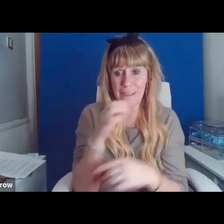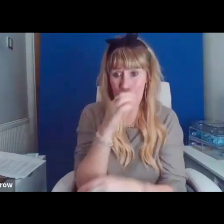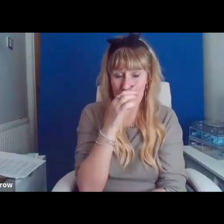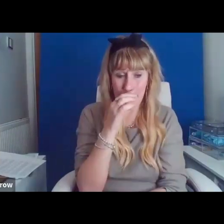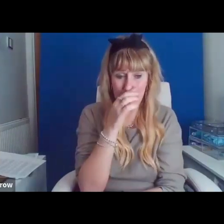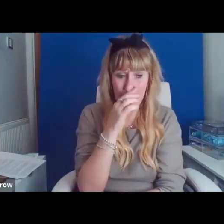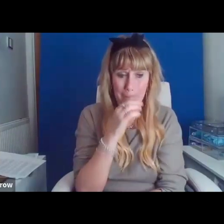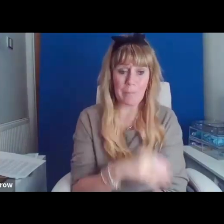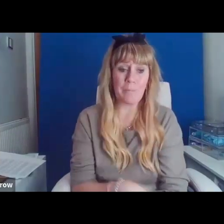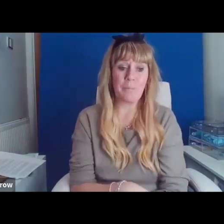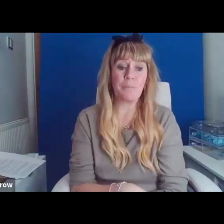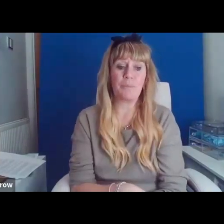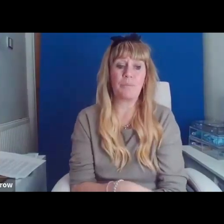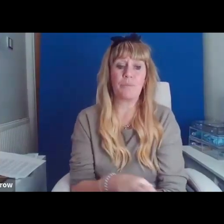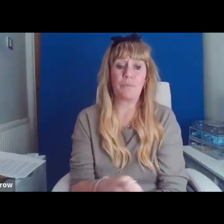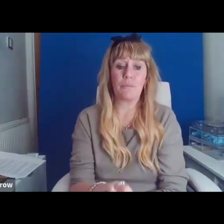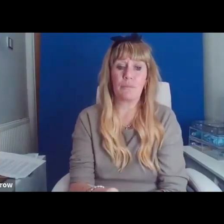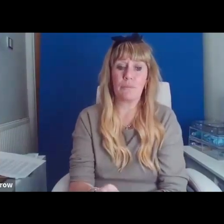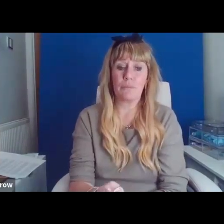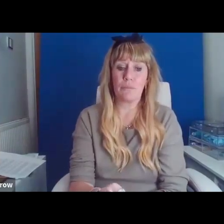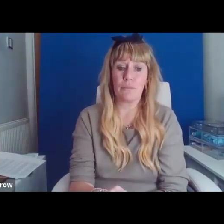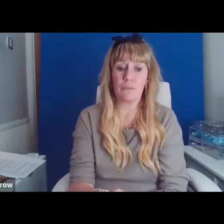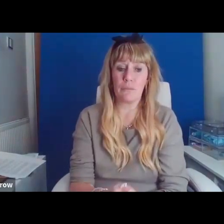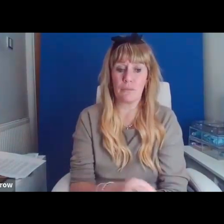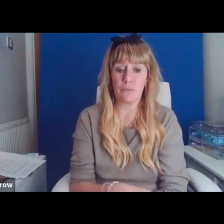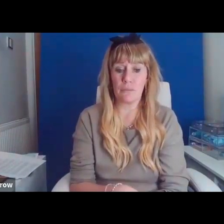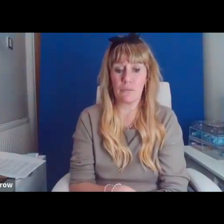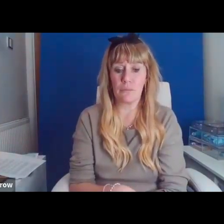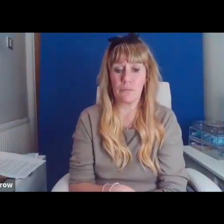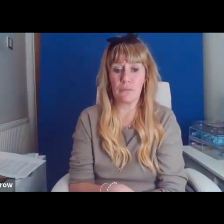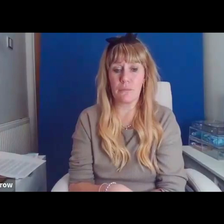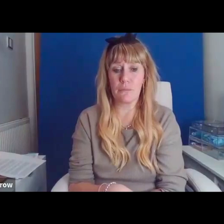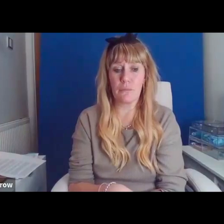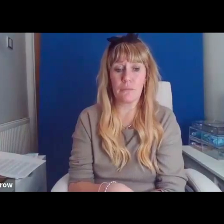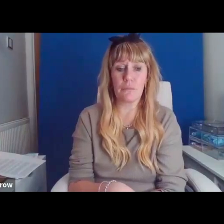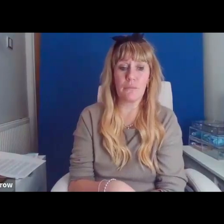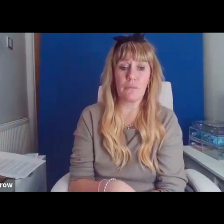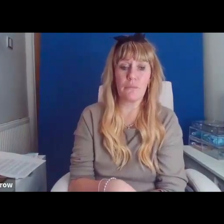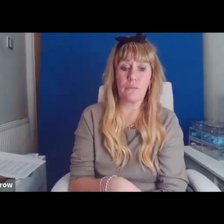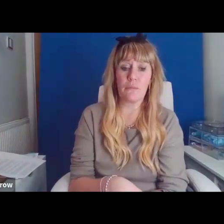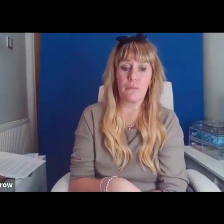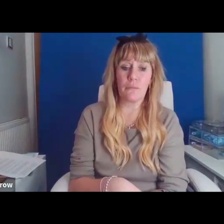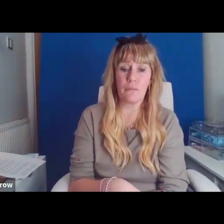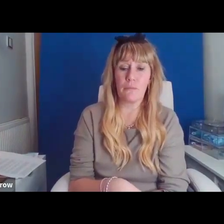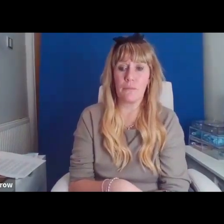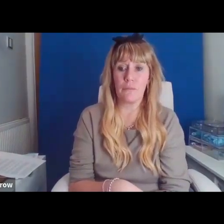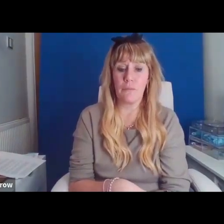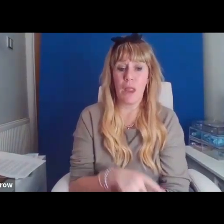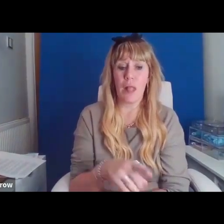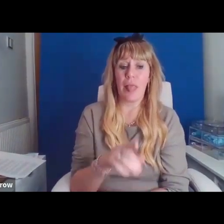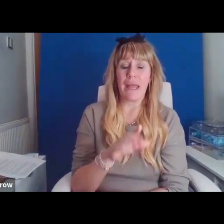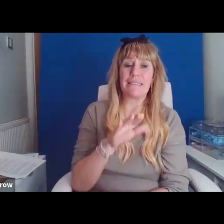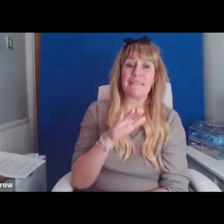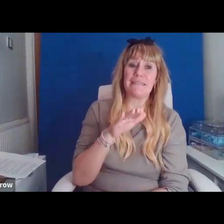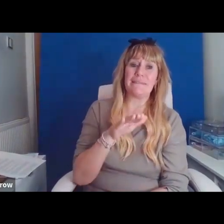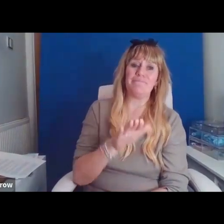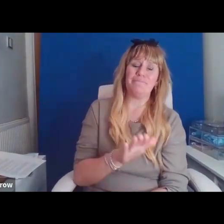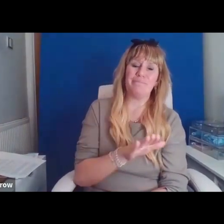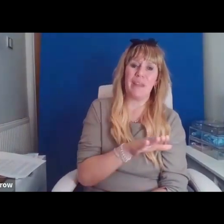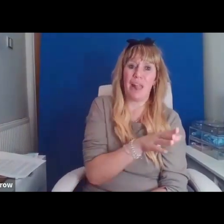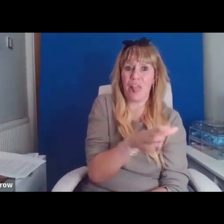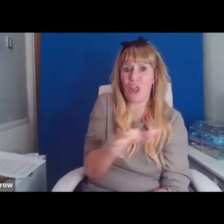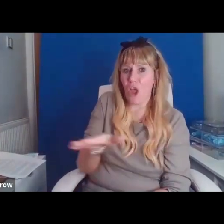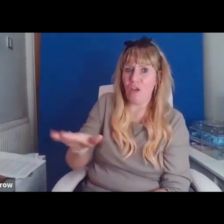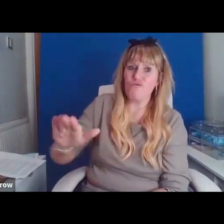poem. The reverse luge, referred to halfway through the poem, is a reference to the long curved ramp which wheelchair users must